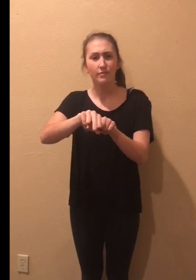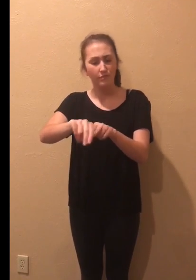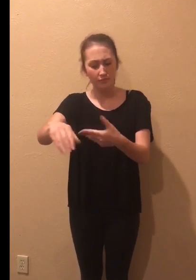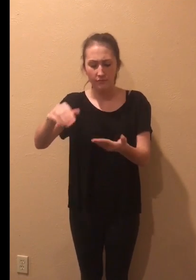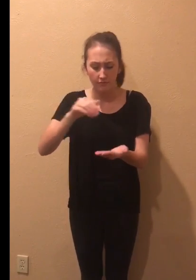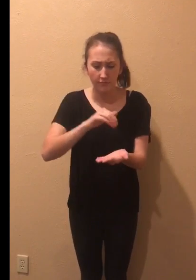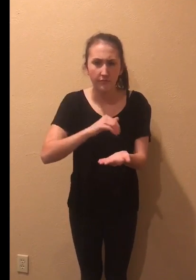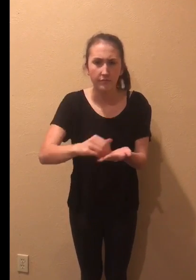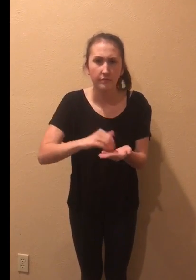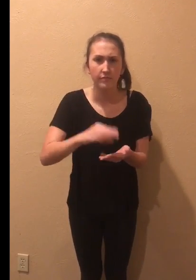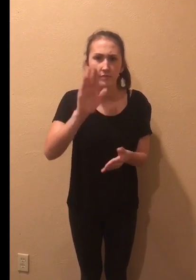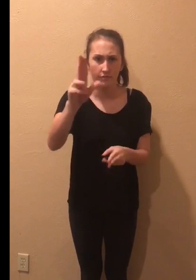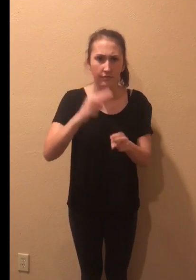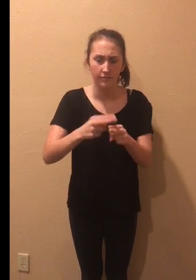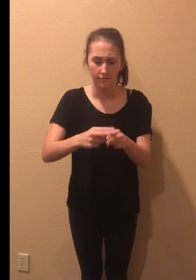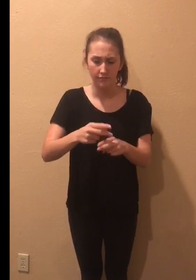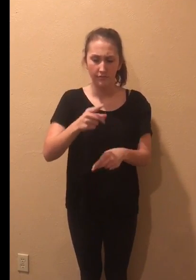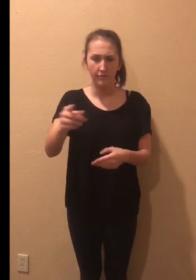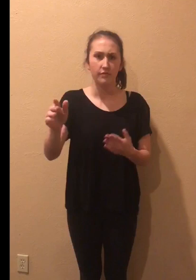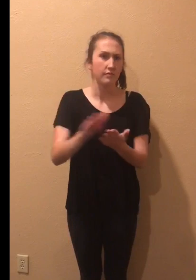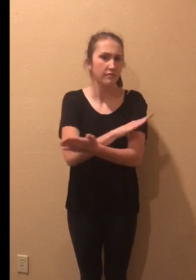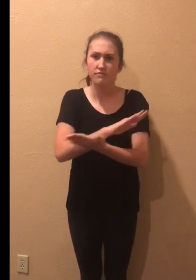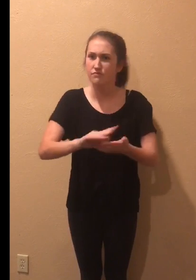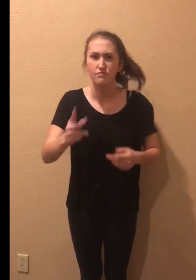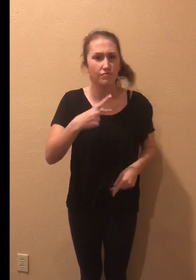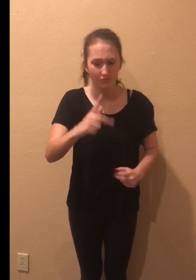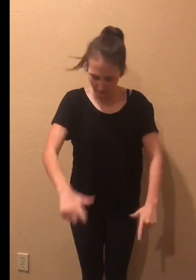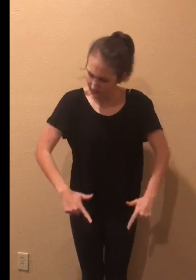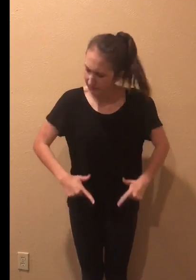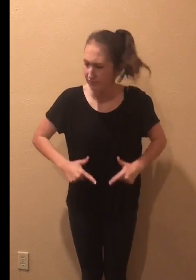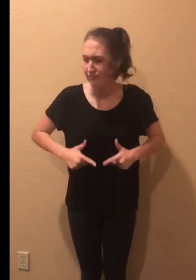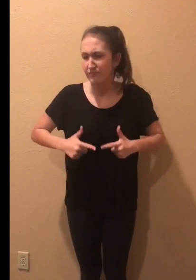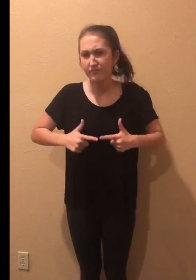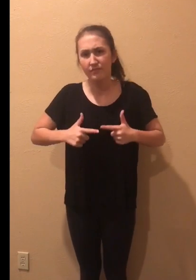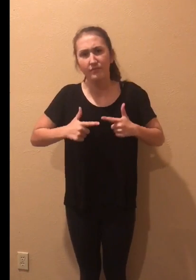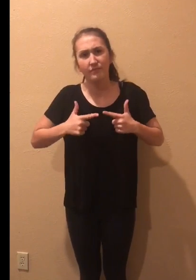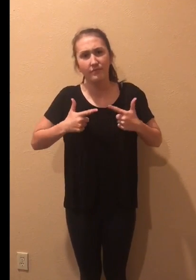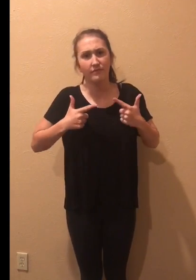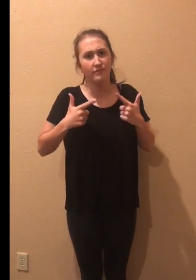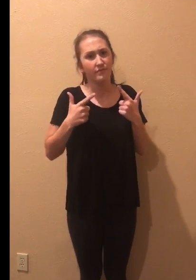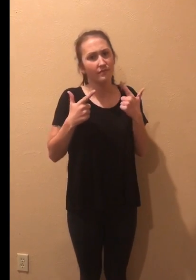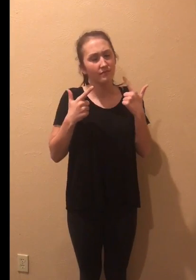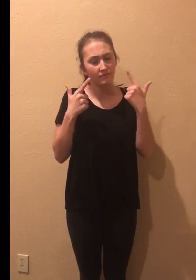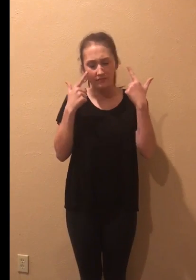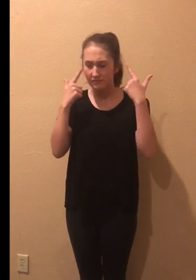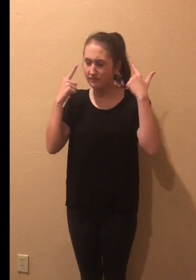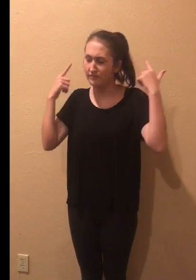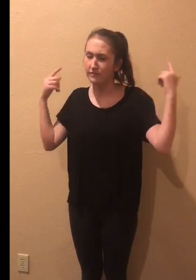our bed In clearing your name, you have ruined our lives